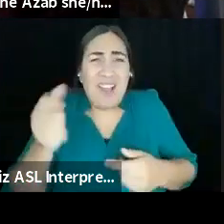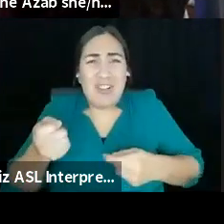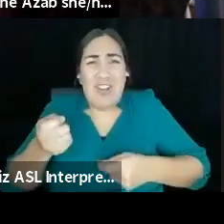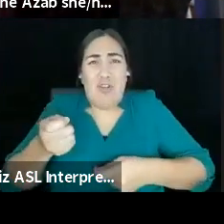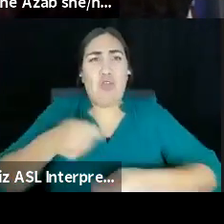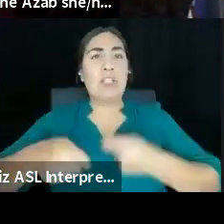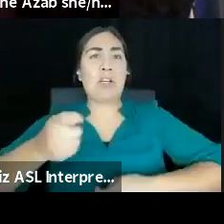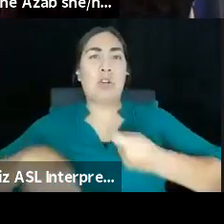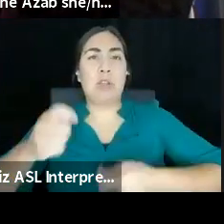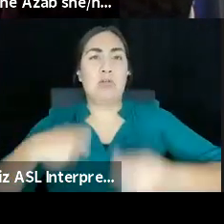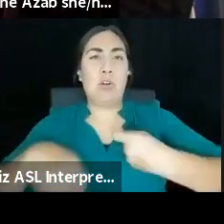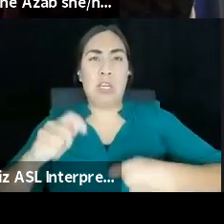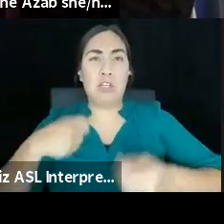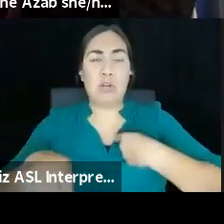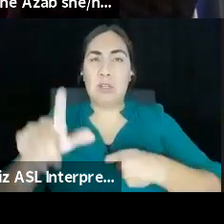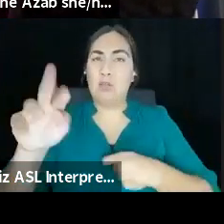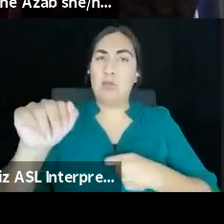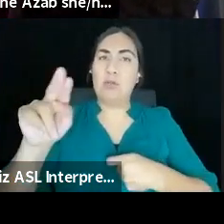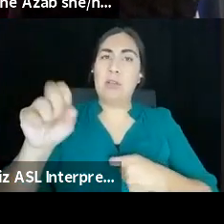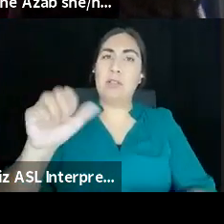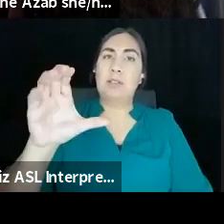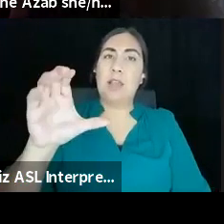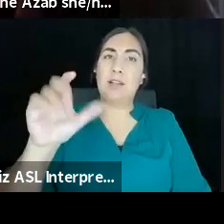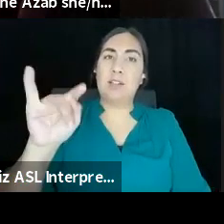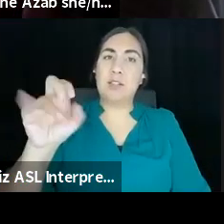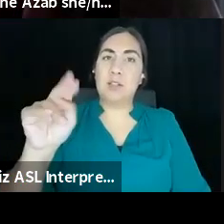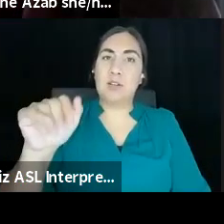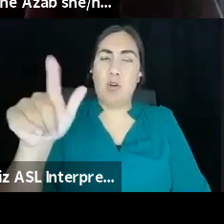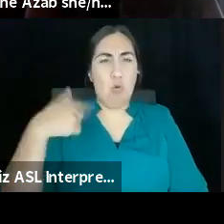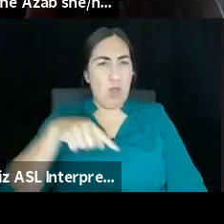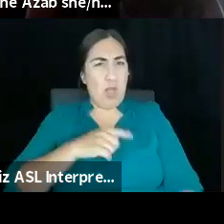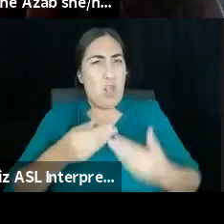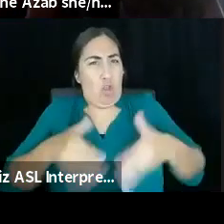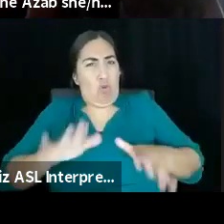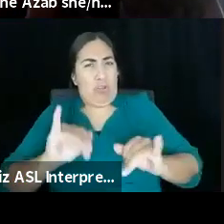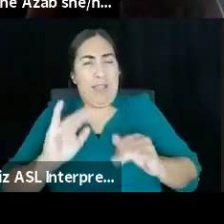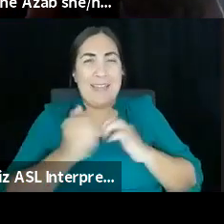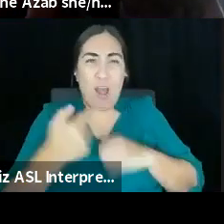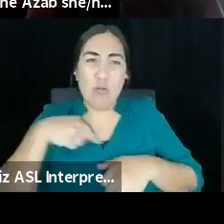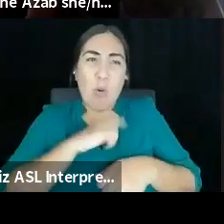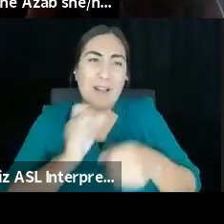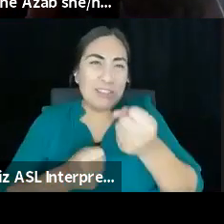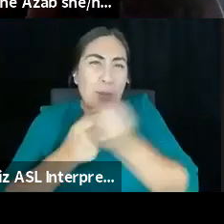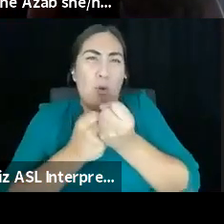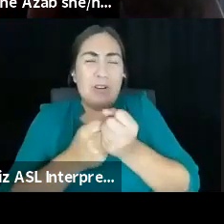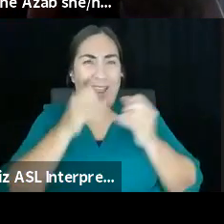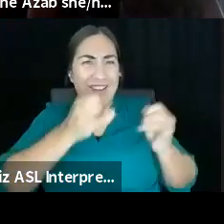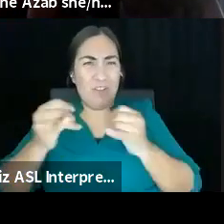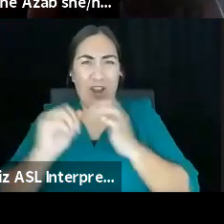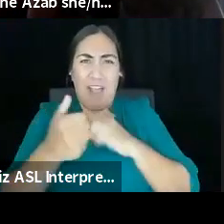questions about, well, how do I support an individual and get that back? How do we create regenerative things? How do we create sustainability? So this is the